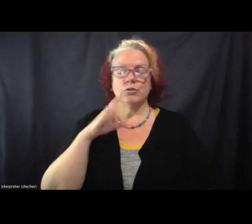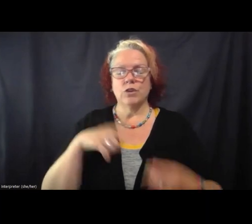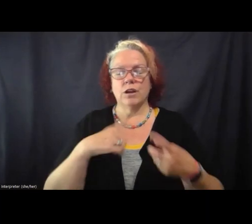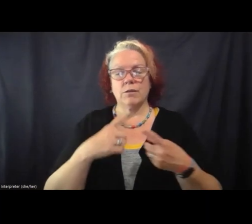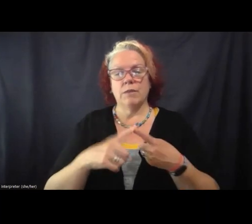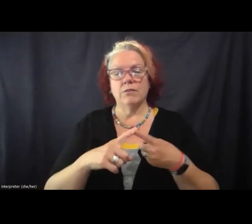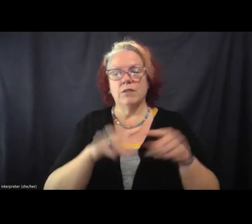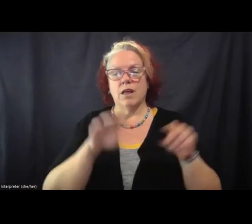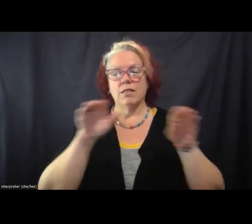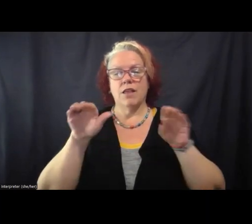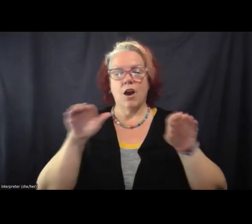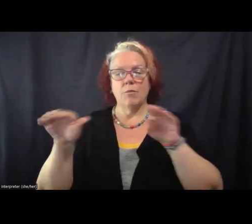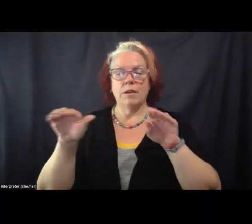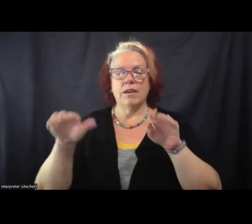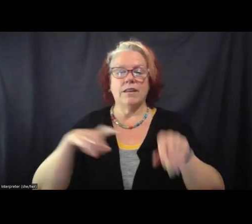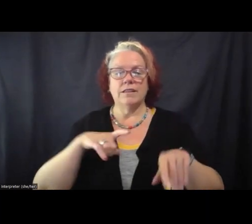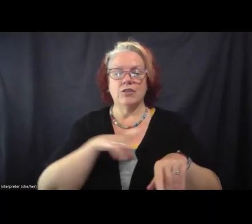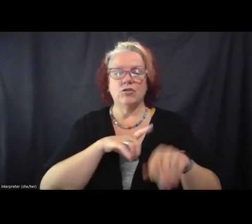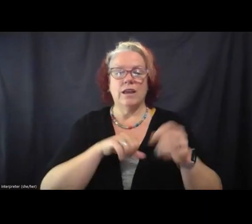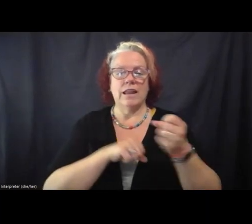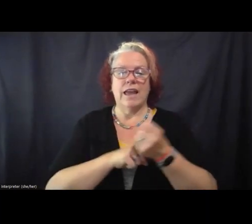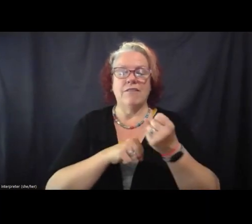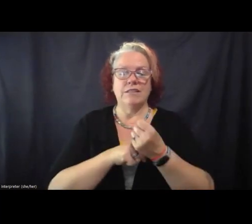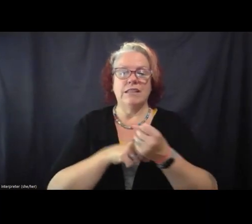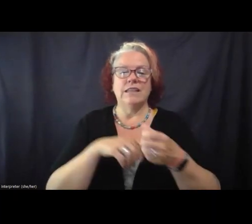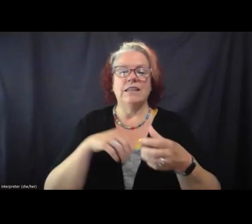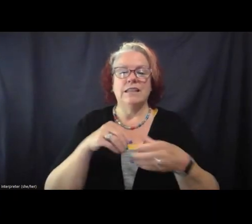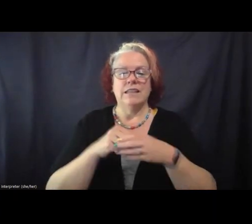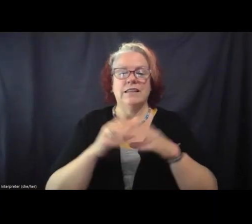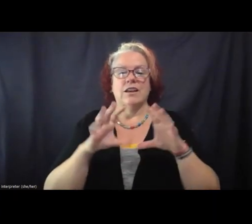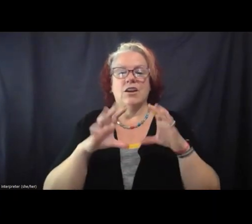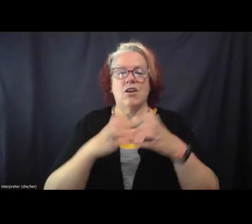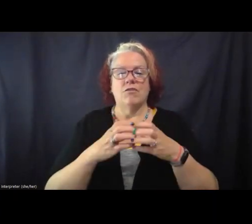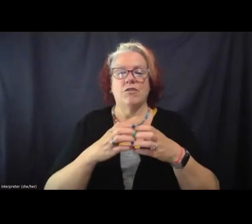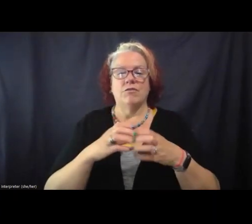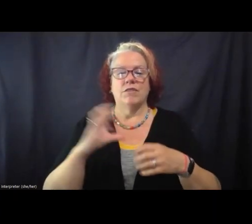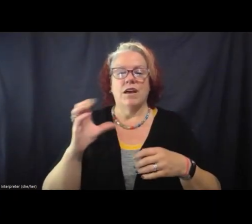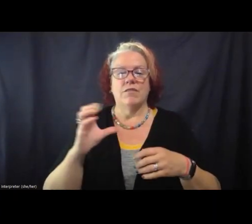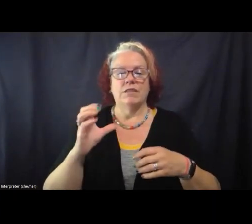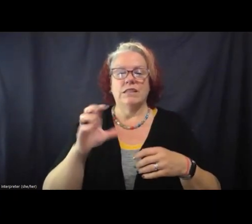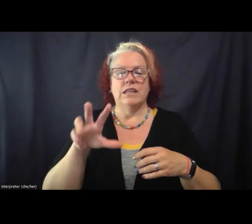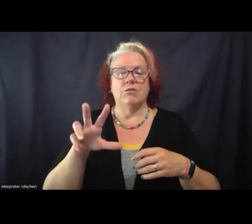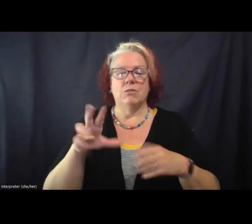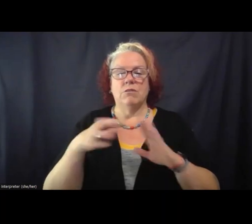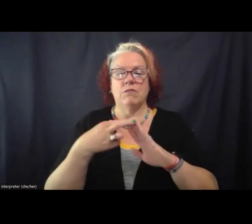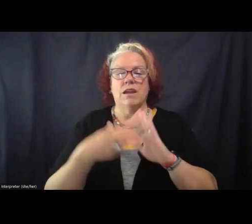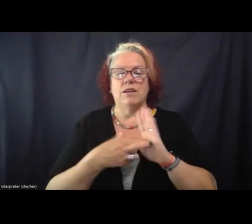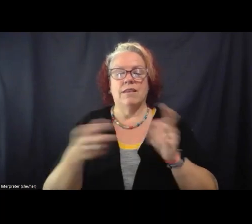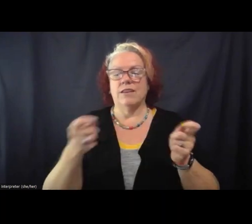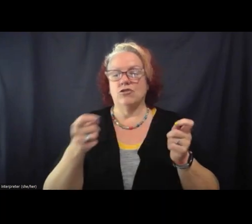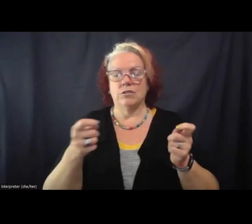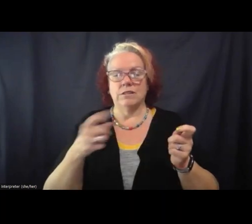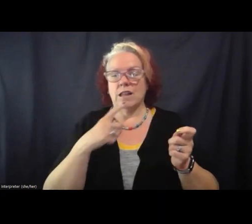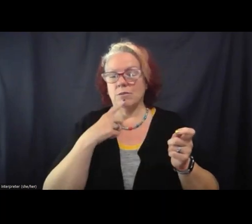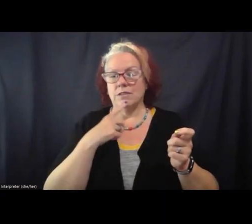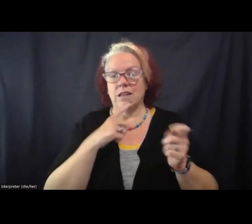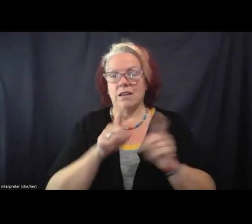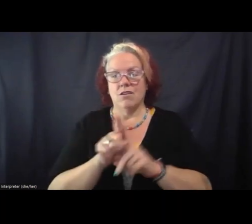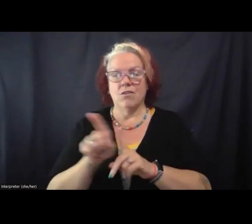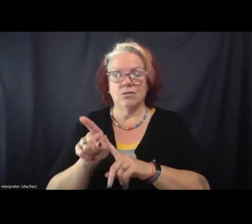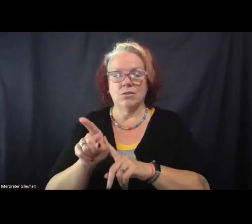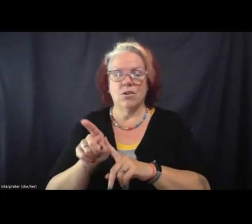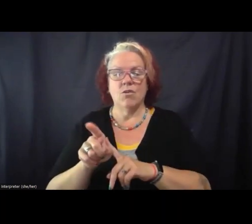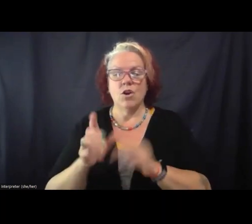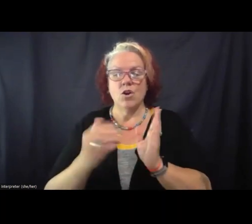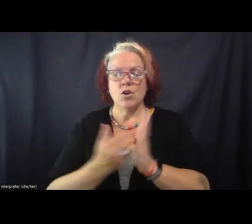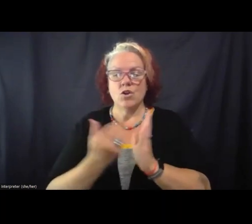lobbying and legislative advocacy within the confines of the C3 regulations. And I would say also something that was new for me